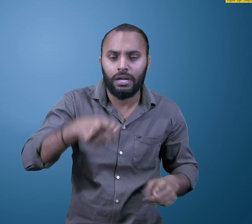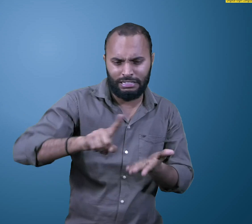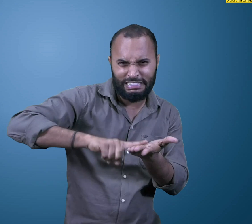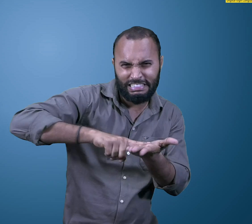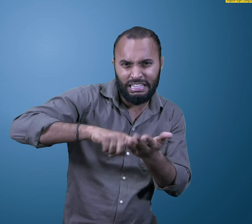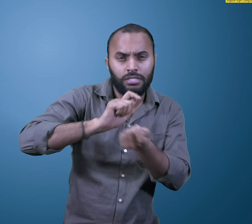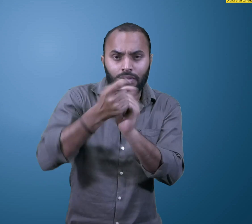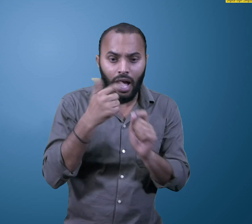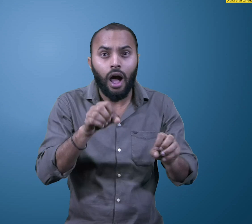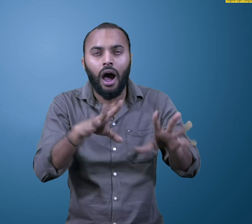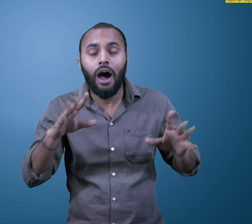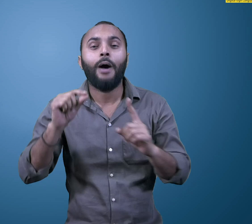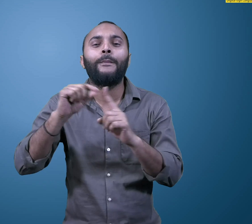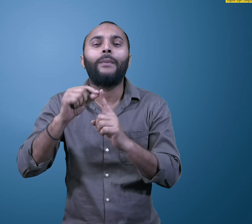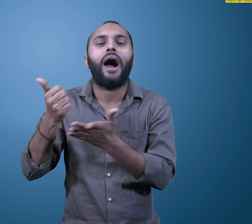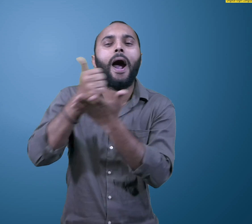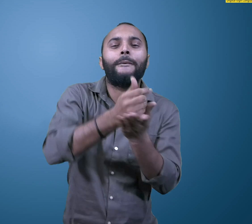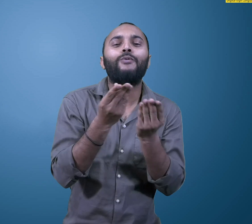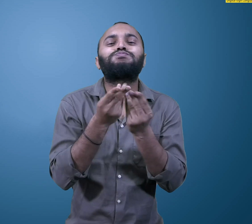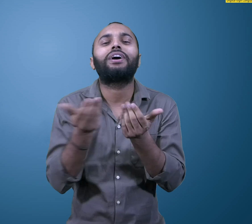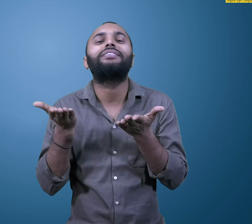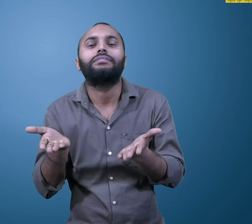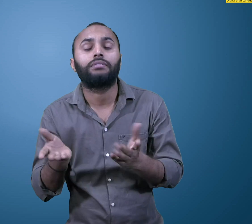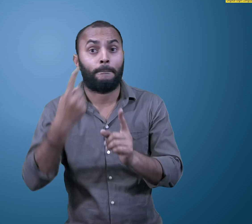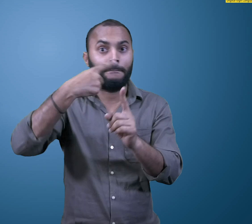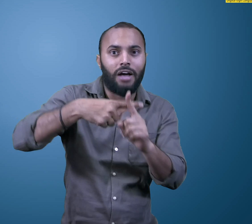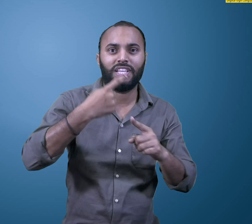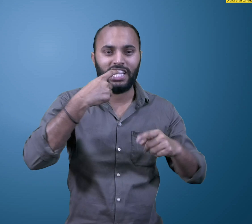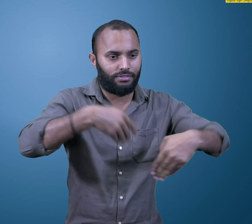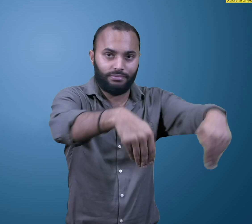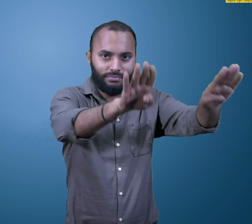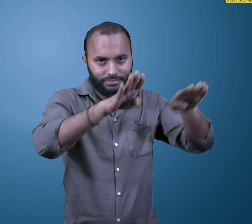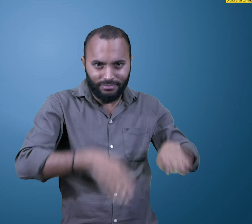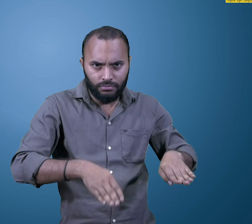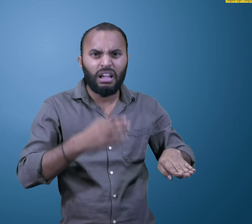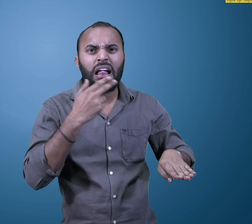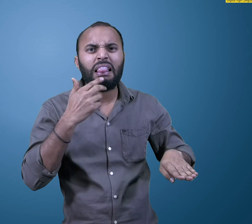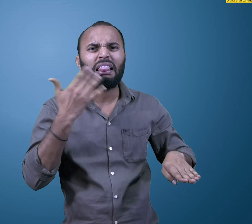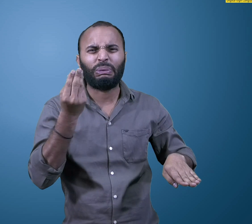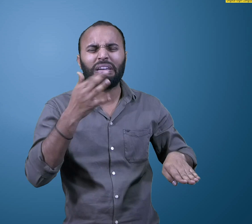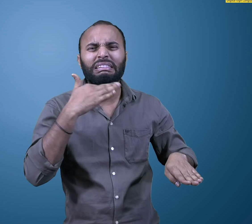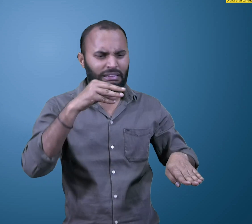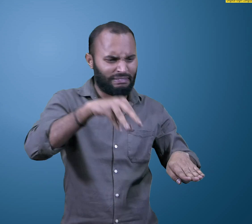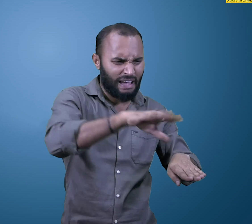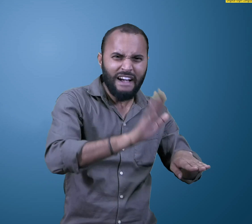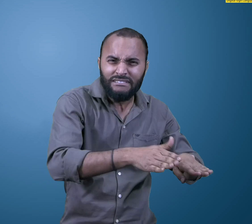see that the dirt molecules are dissolved. This is how petrol acts as a solvent.